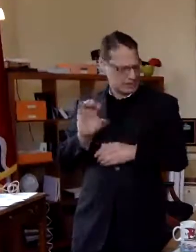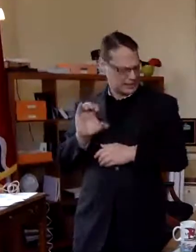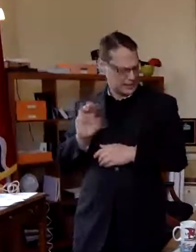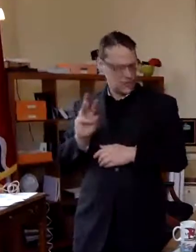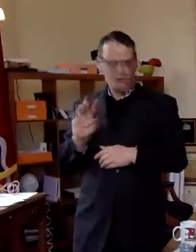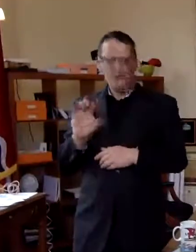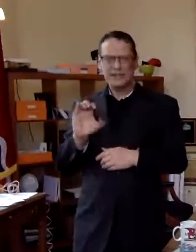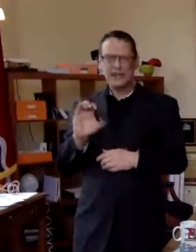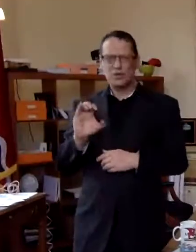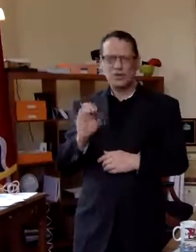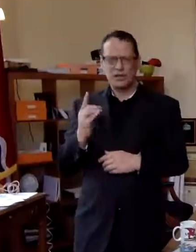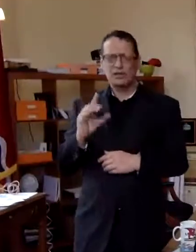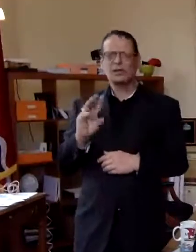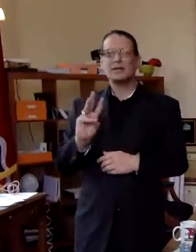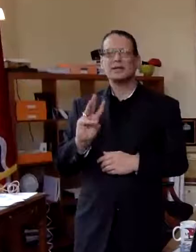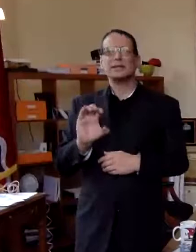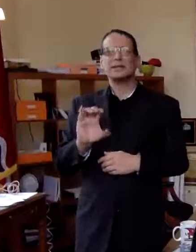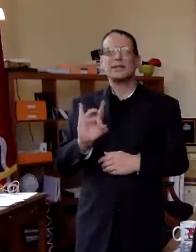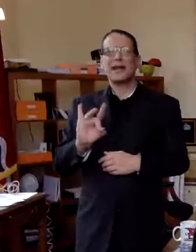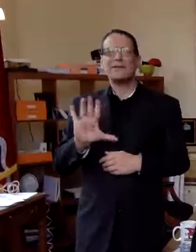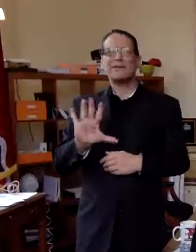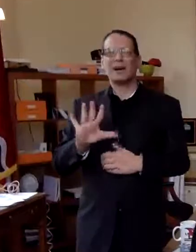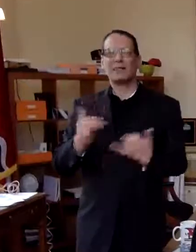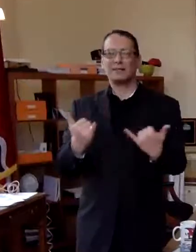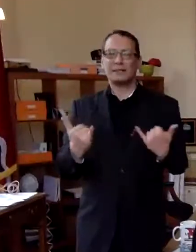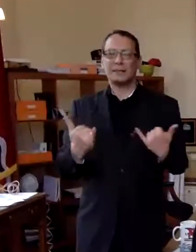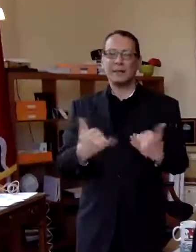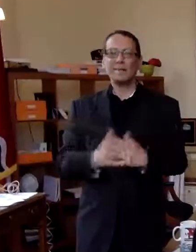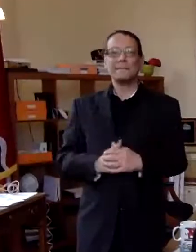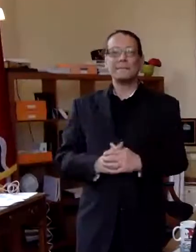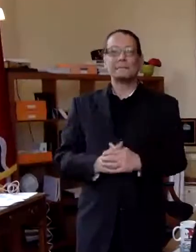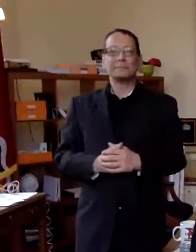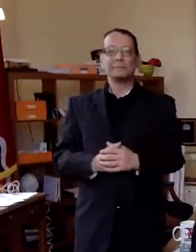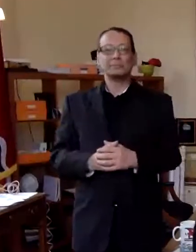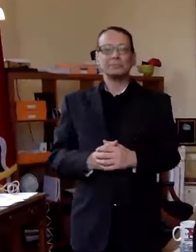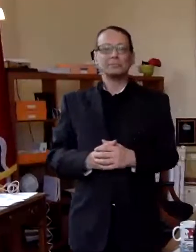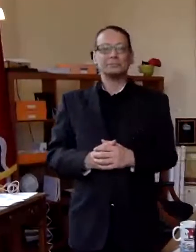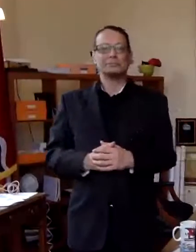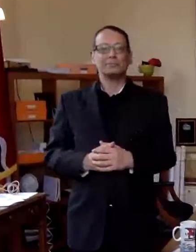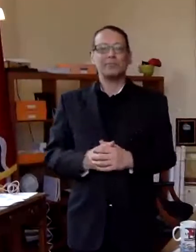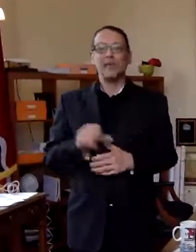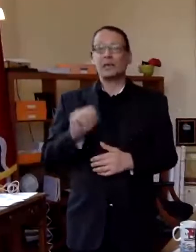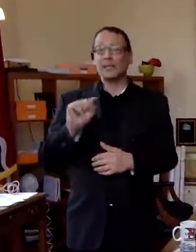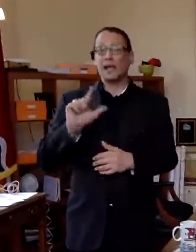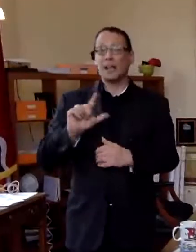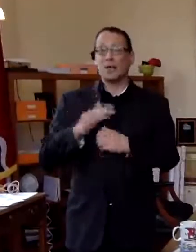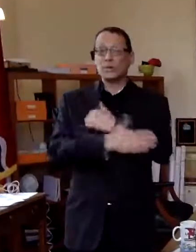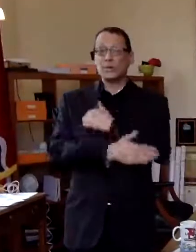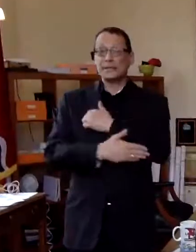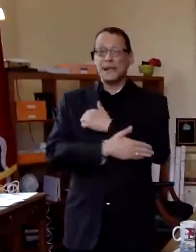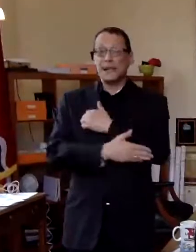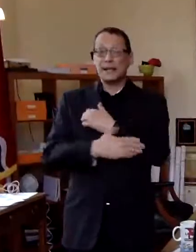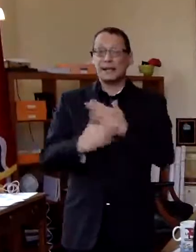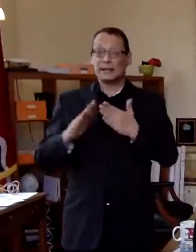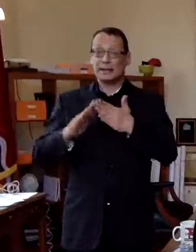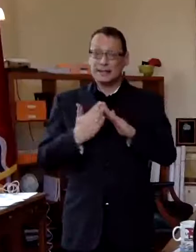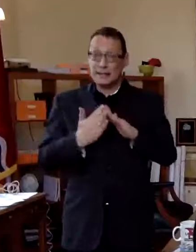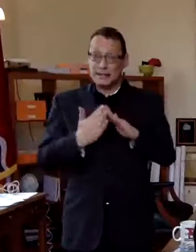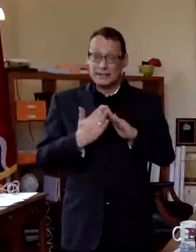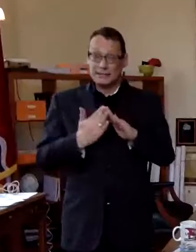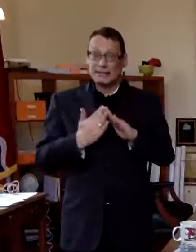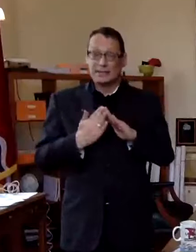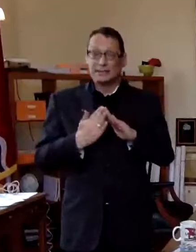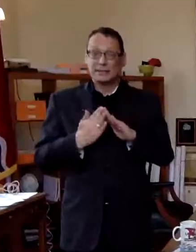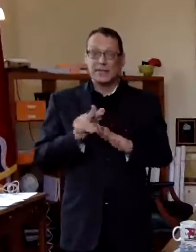685 today well just in st louis city and county there have been